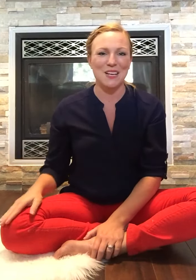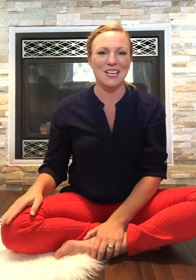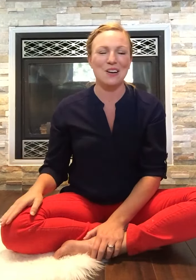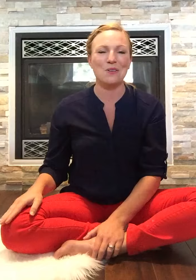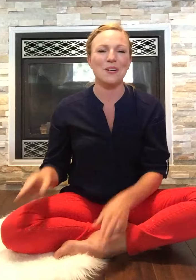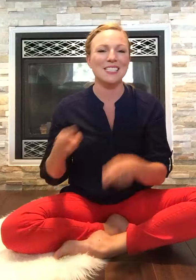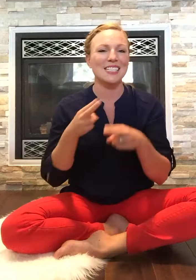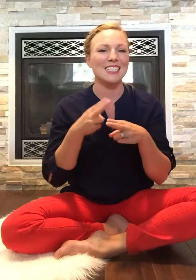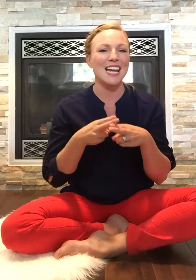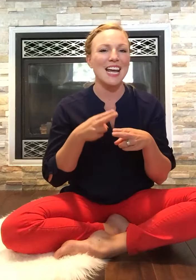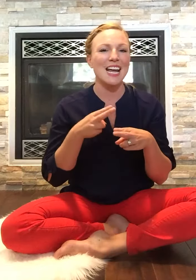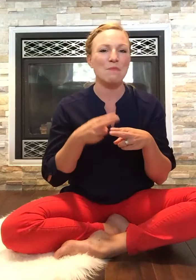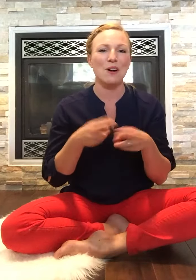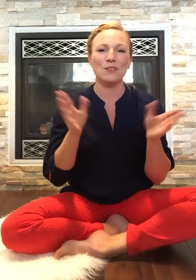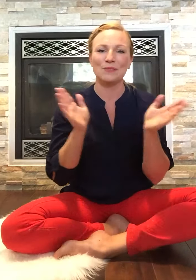Bingo was his name-o.